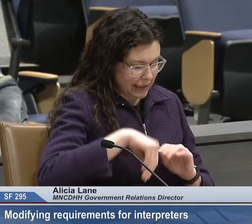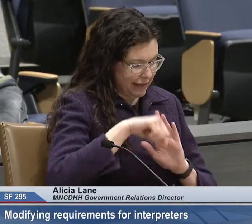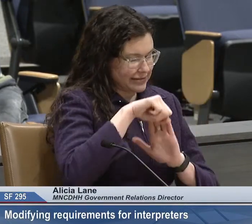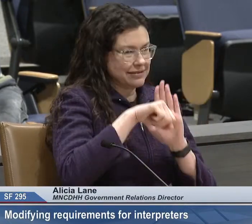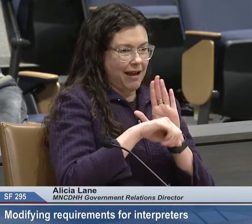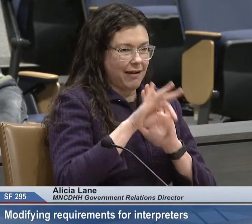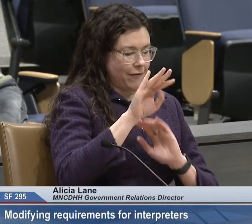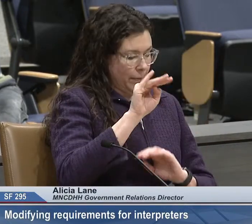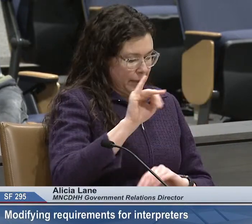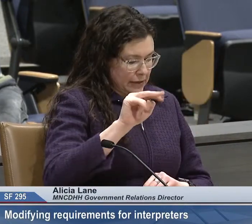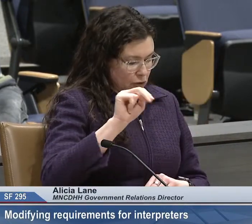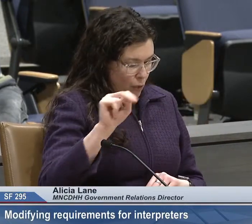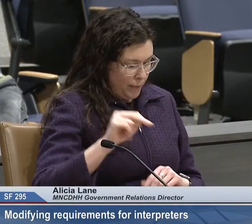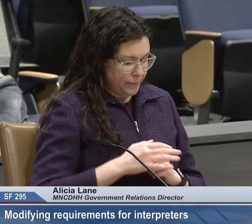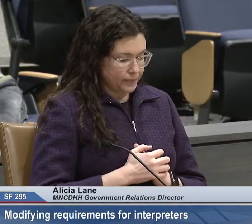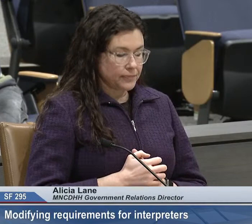interpreters in the state of Minnesota.